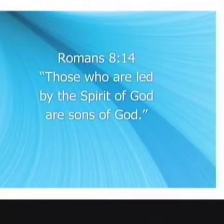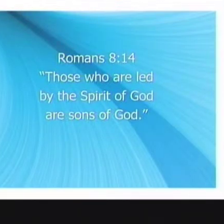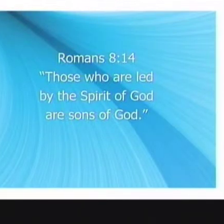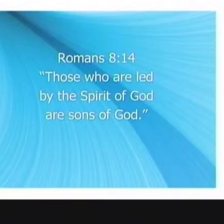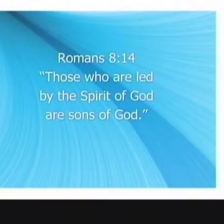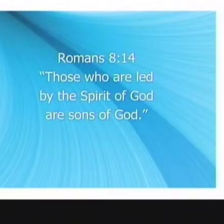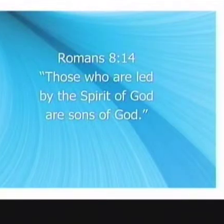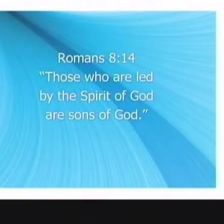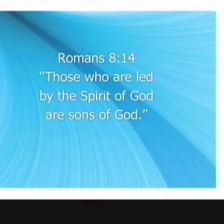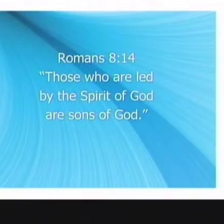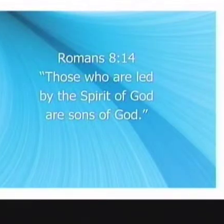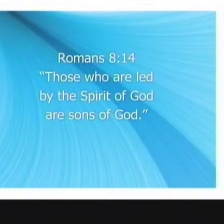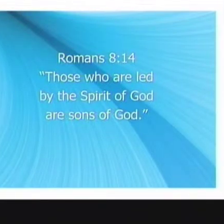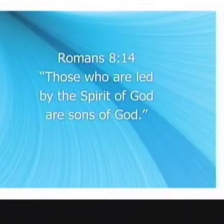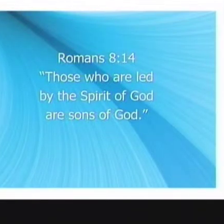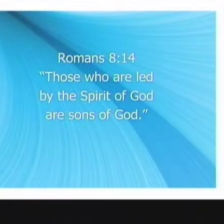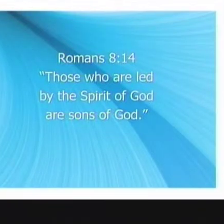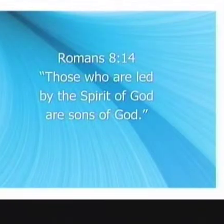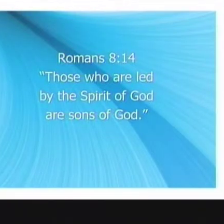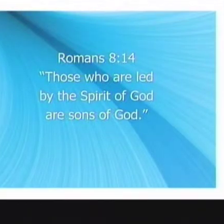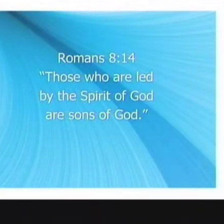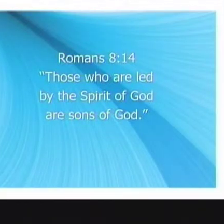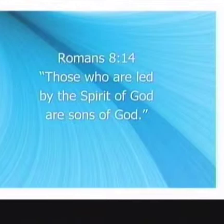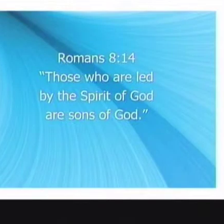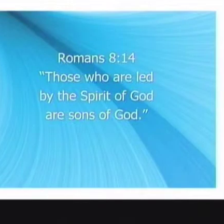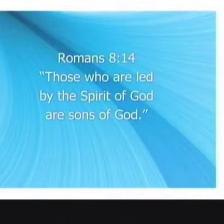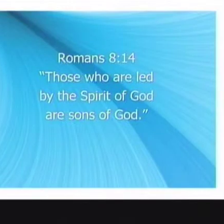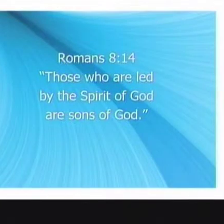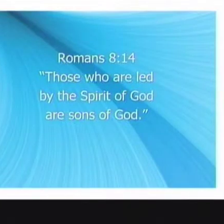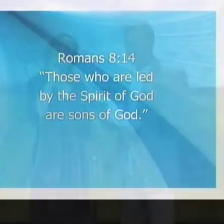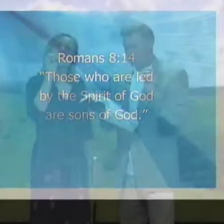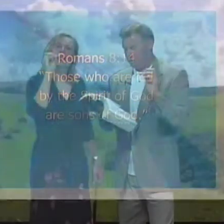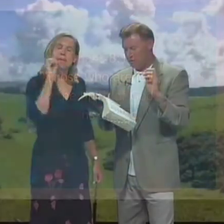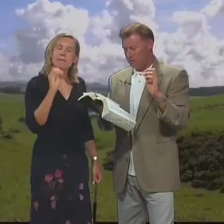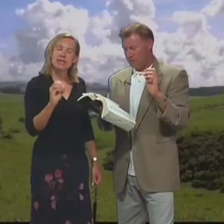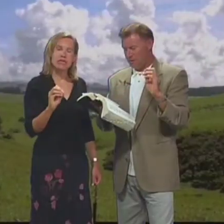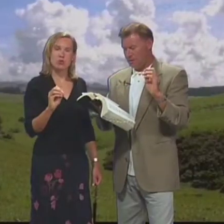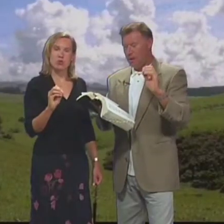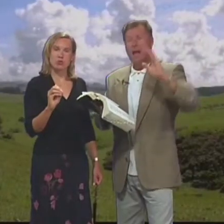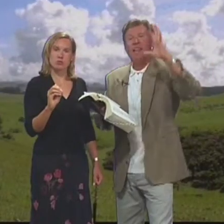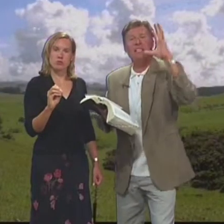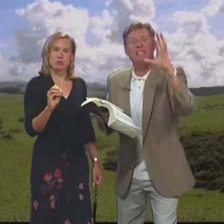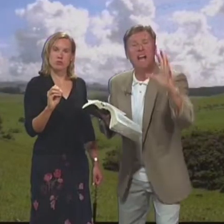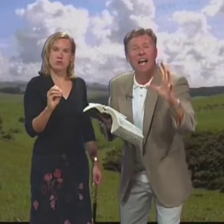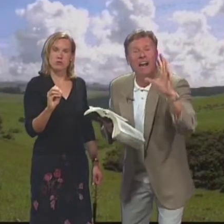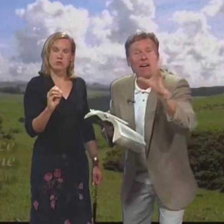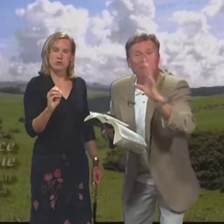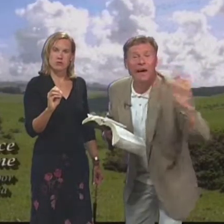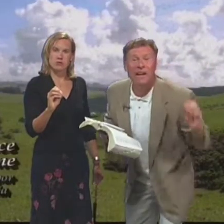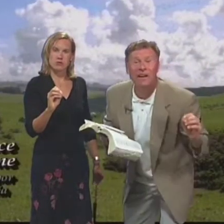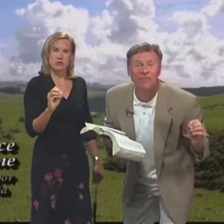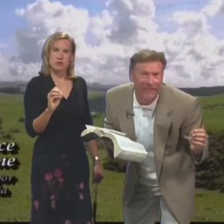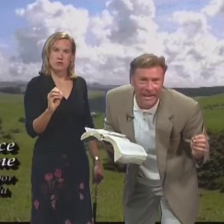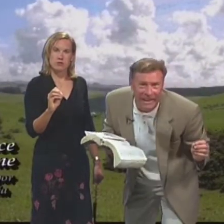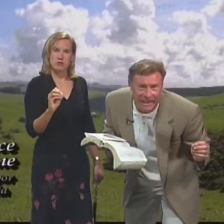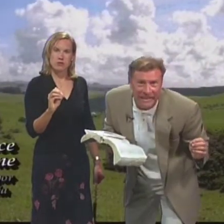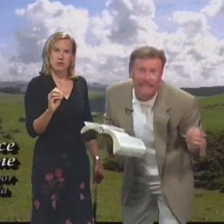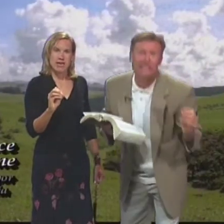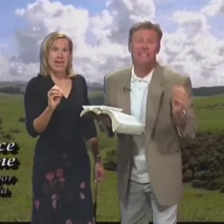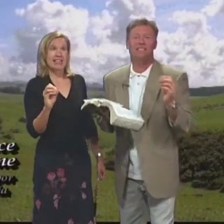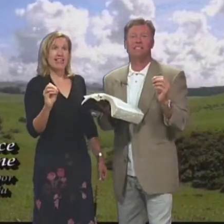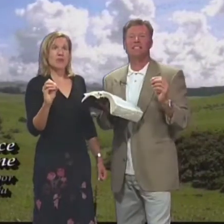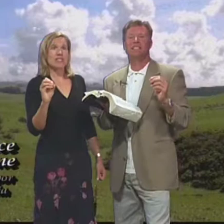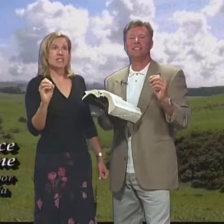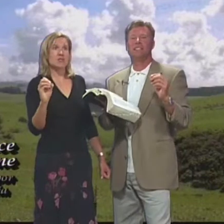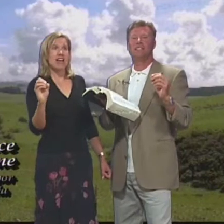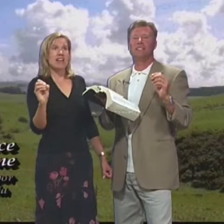hijos de Dios We called To be led By the Holy Spirit Somos llamados A ser guiados Por el Espíritu This is not Charismatic Flakiness